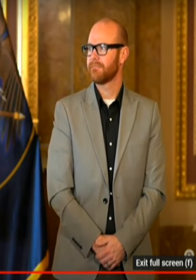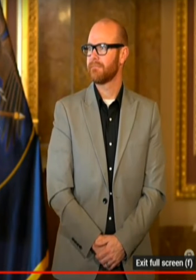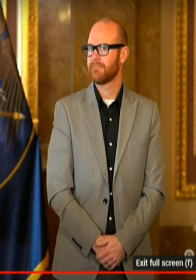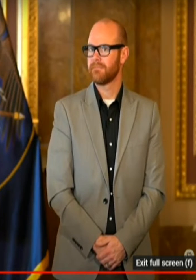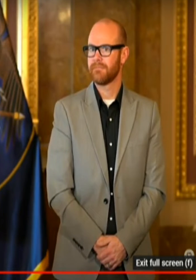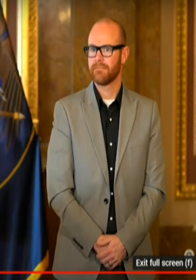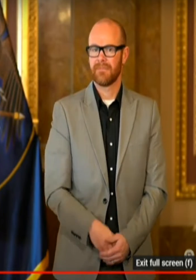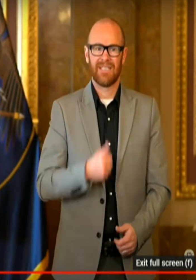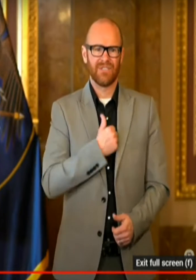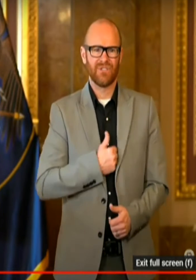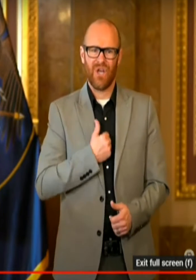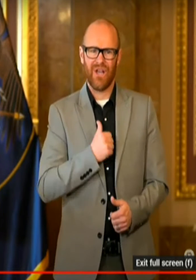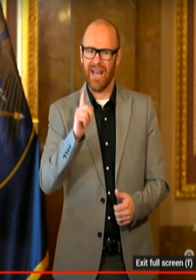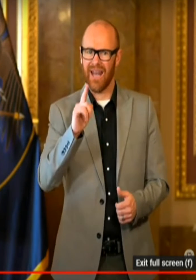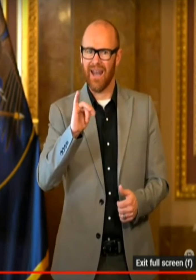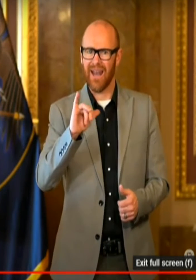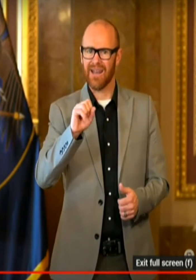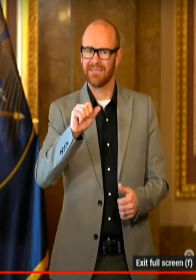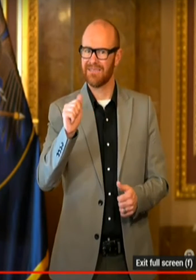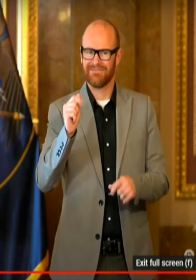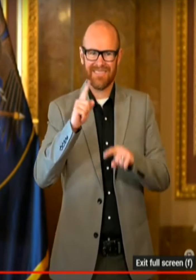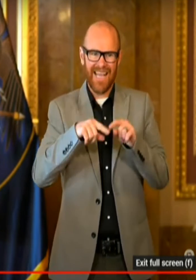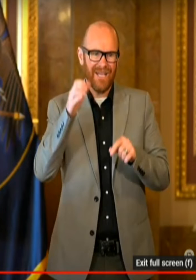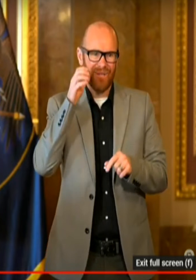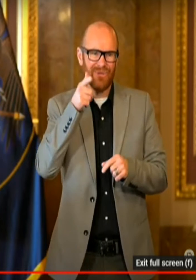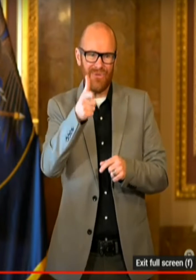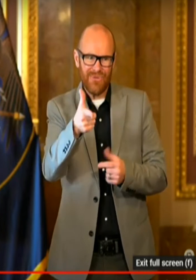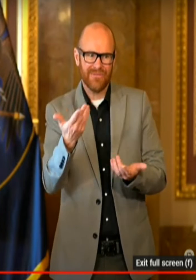Sorry, Lisa. We are having some technical issues.